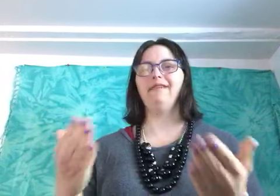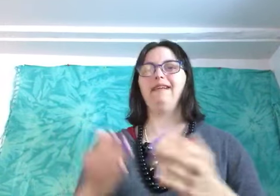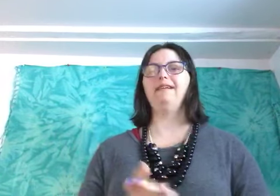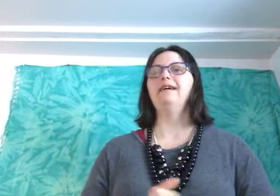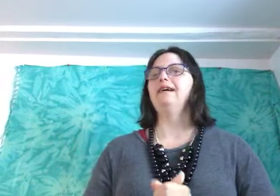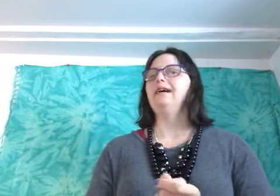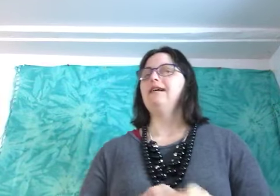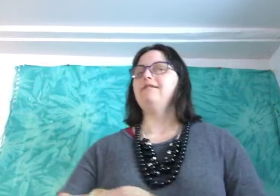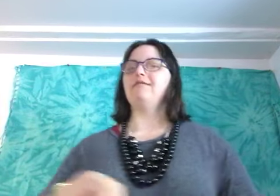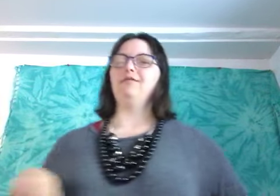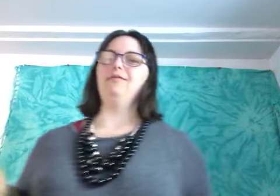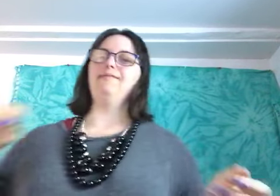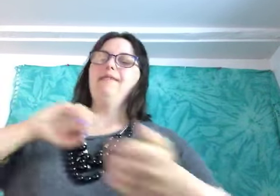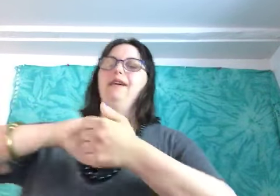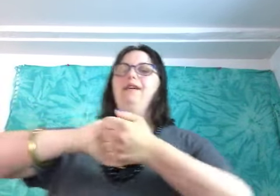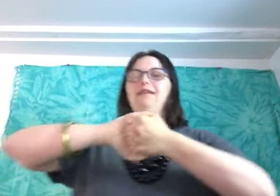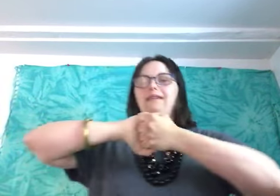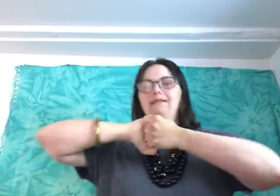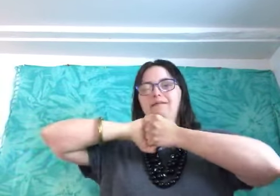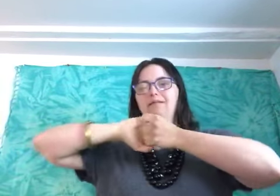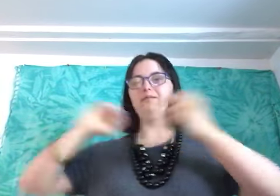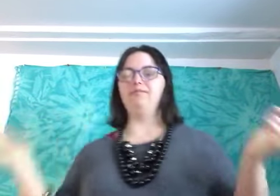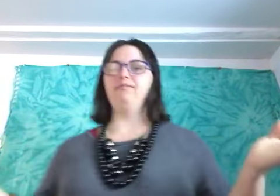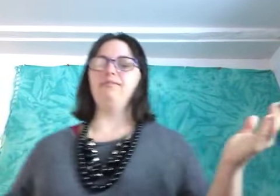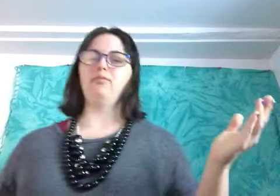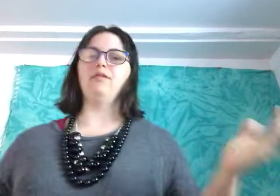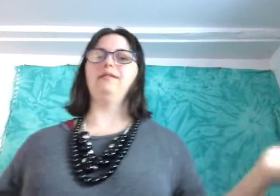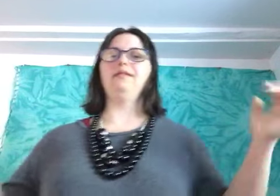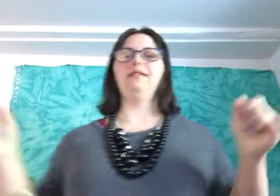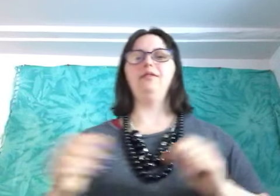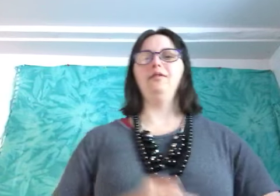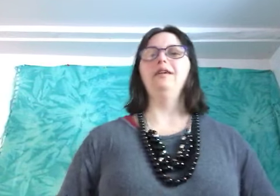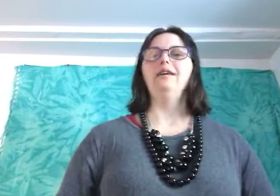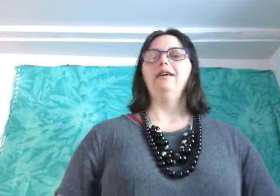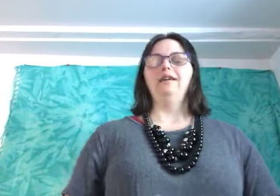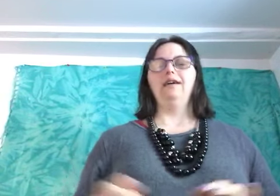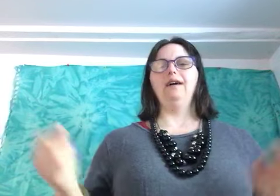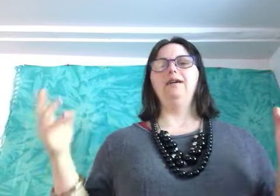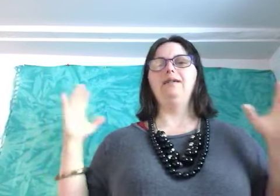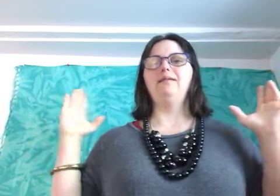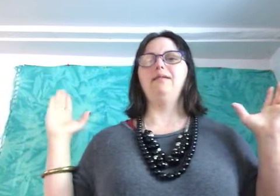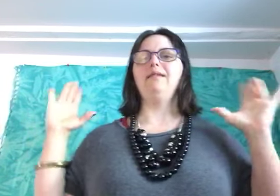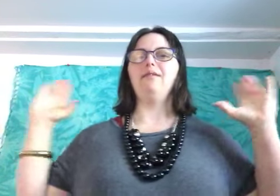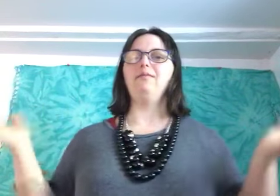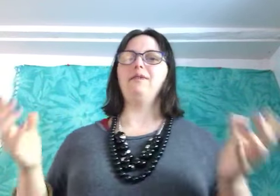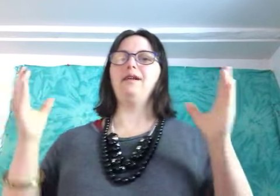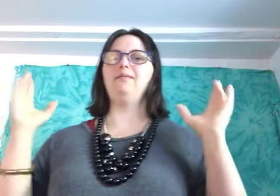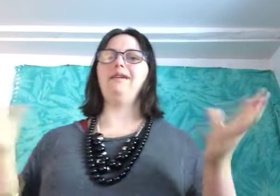feeling so it's important they they make